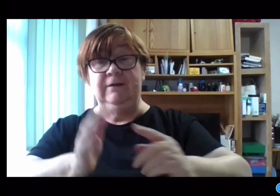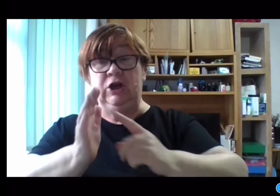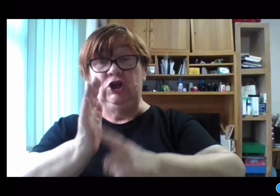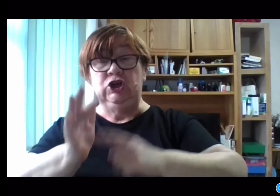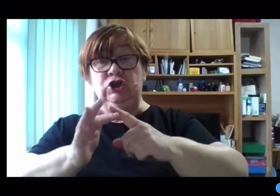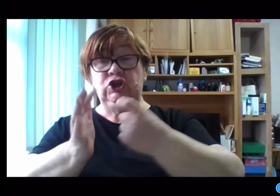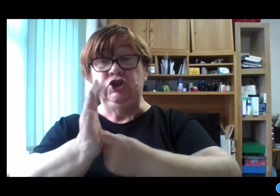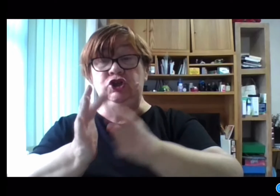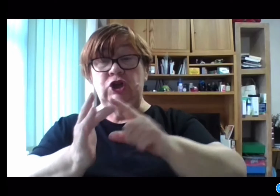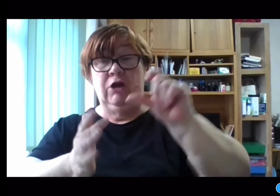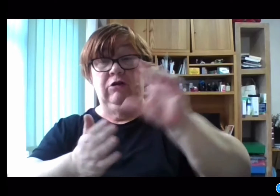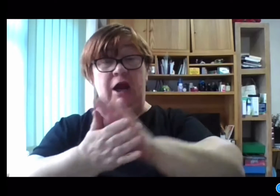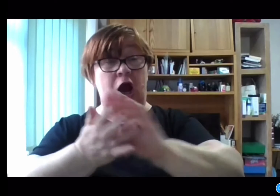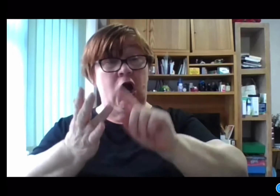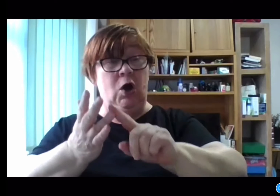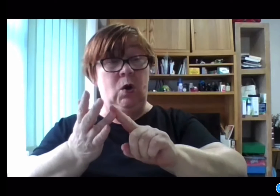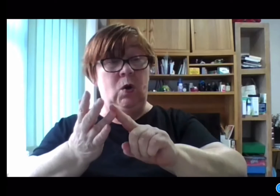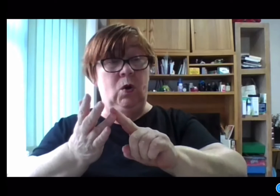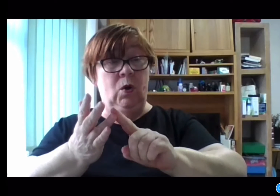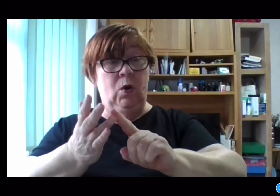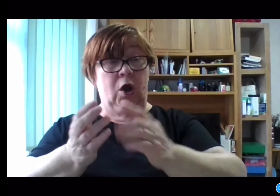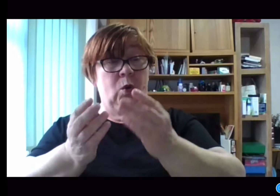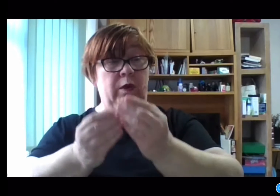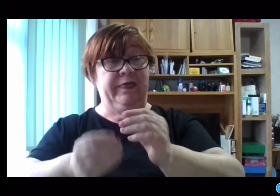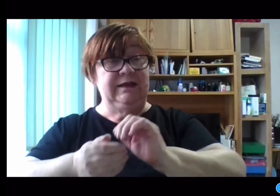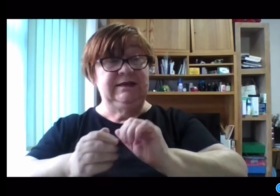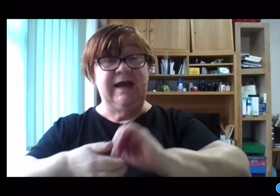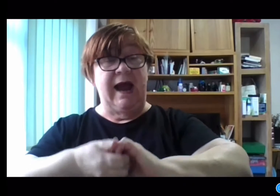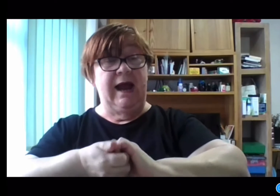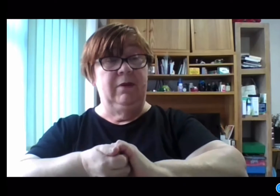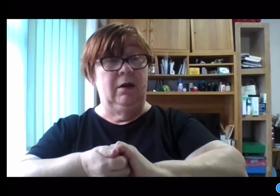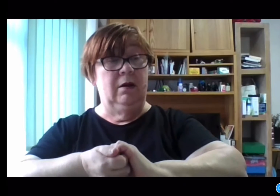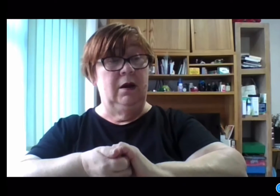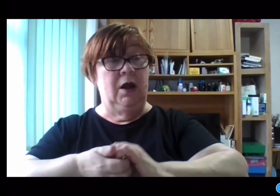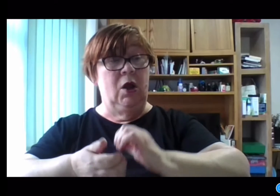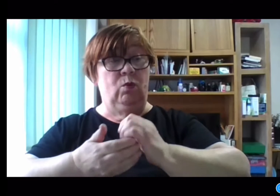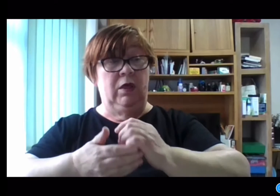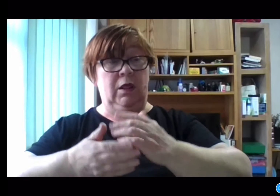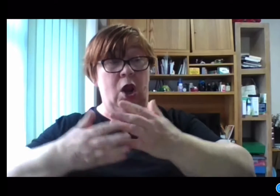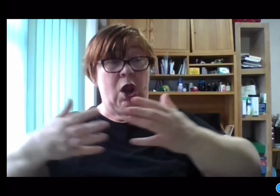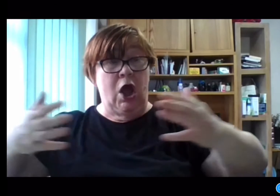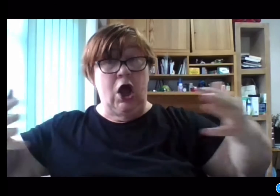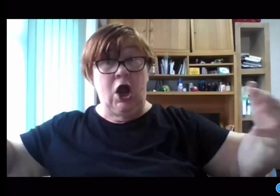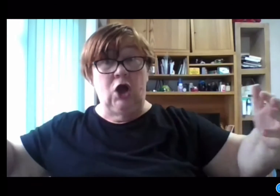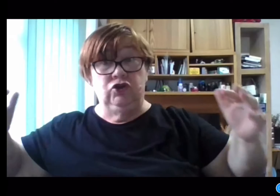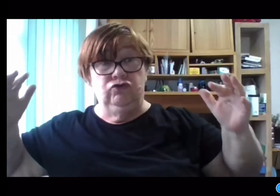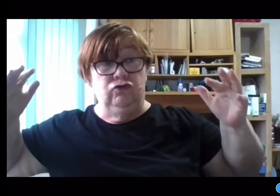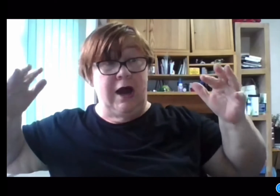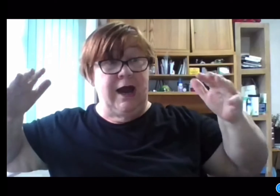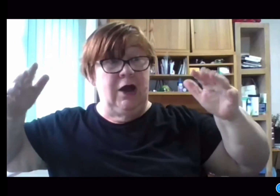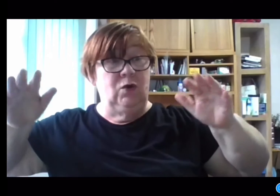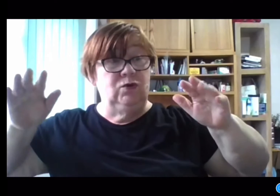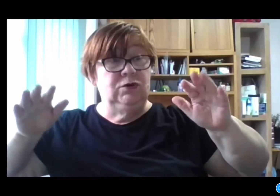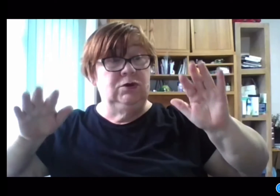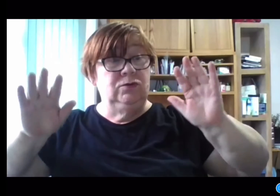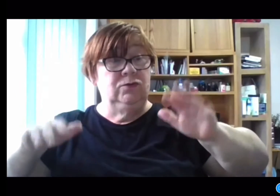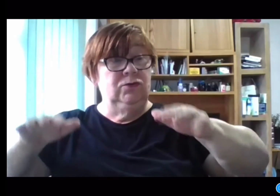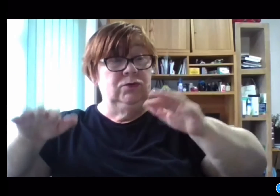Jesus left Jericho with his disciples. There was a large crowd that followed